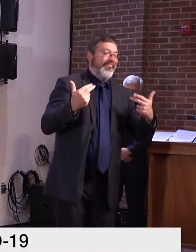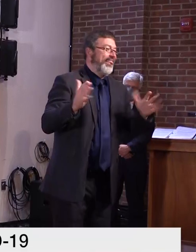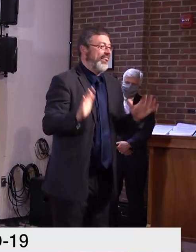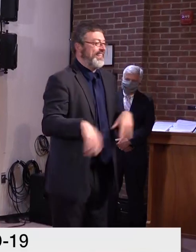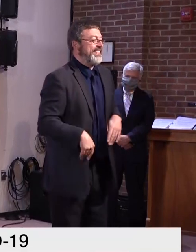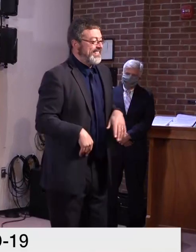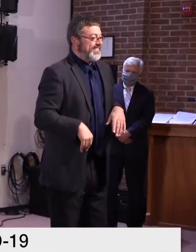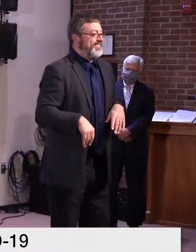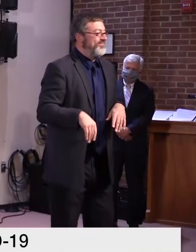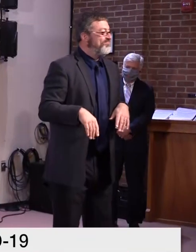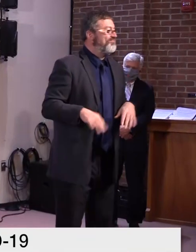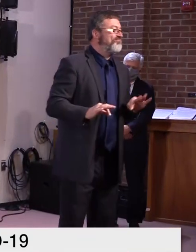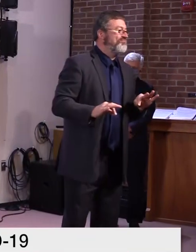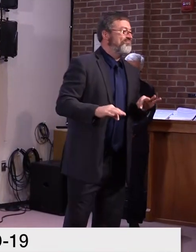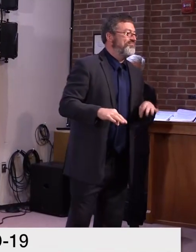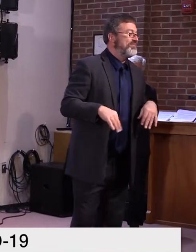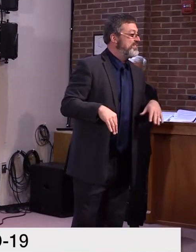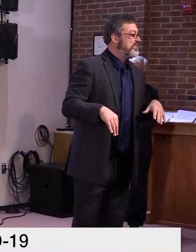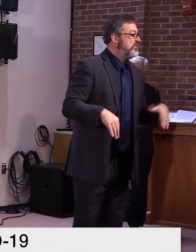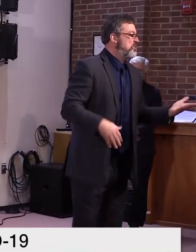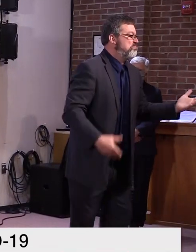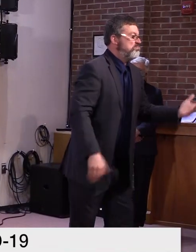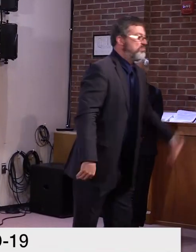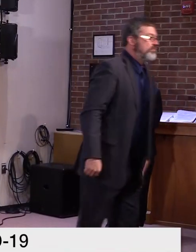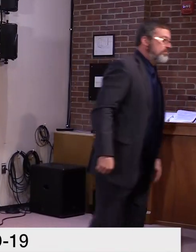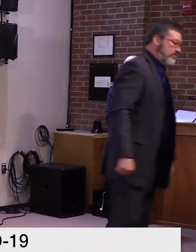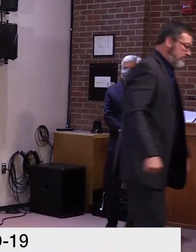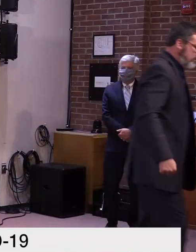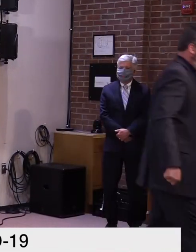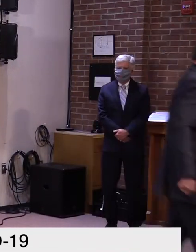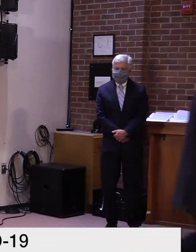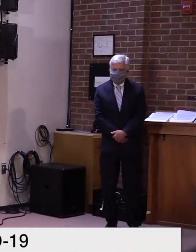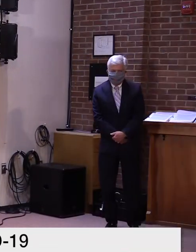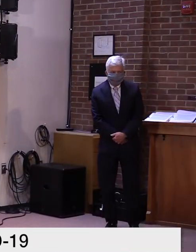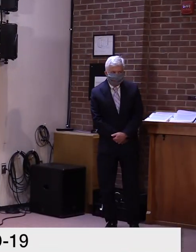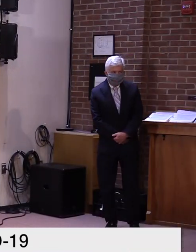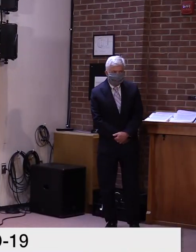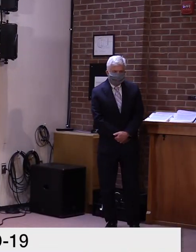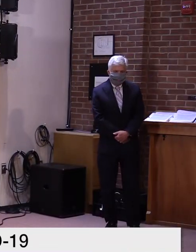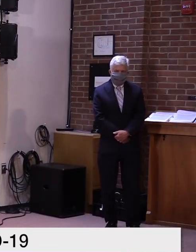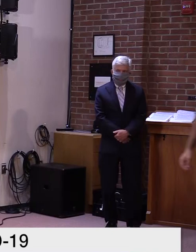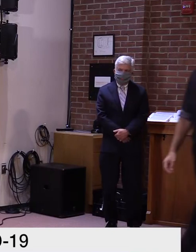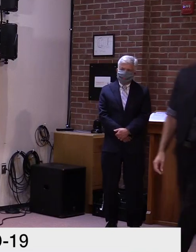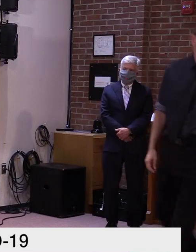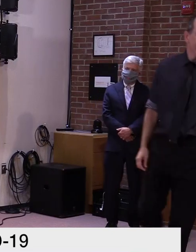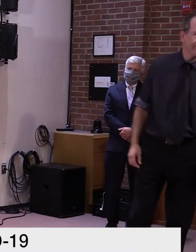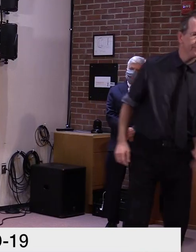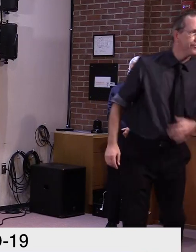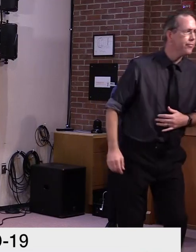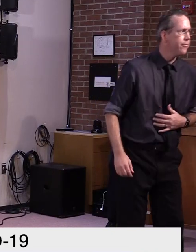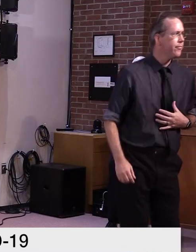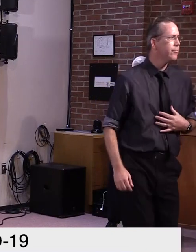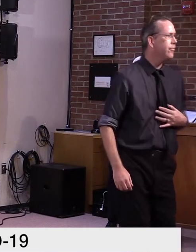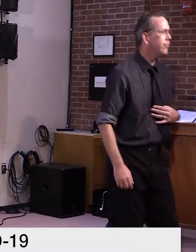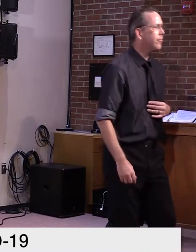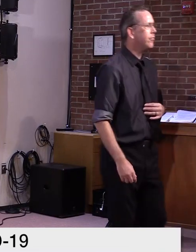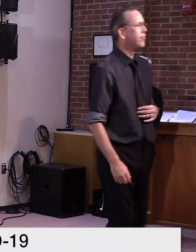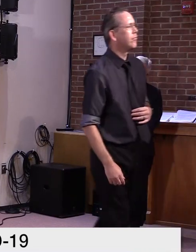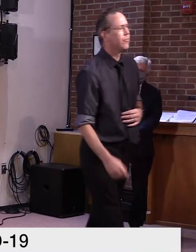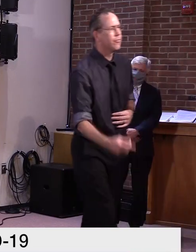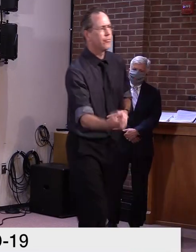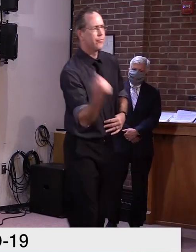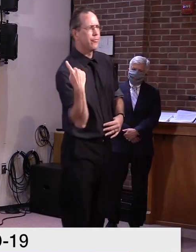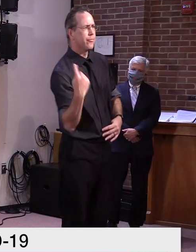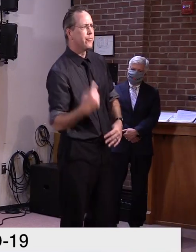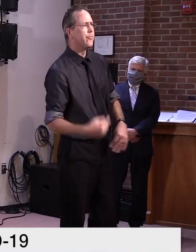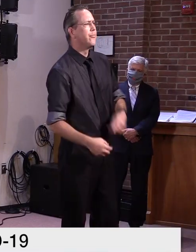As well, April, I just, uh, I believe the parade, uh, that's been the Halloween parade in Rutland. I, I think it's been postponed